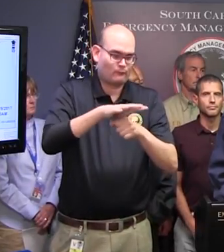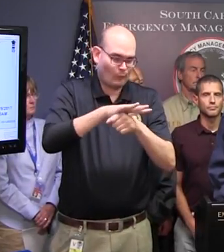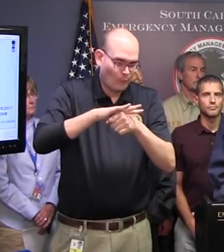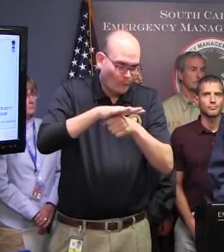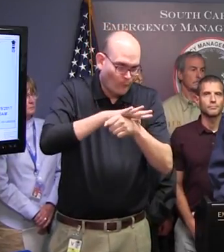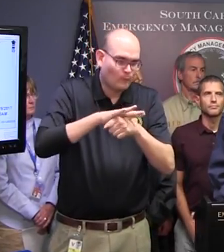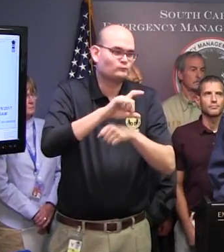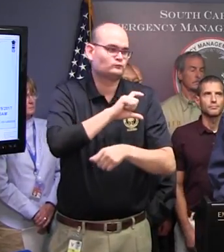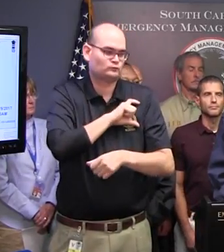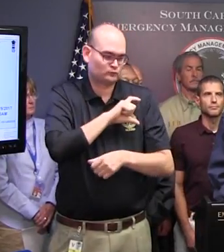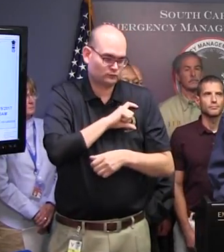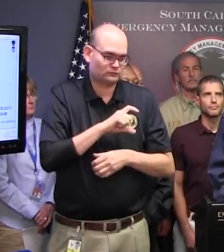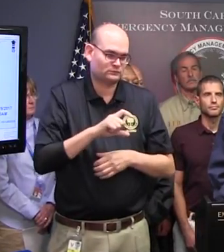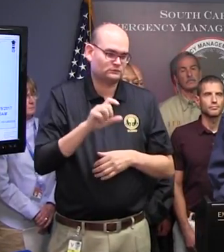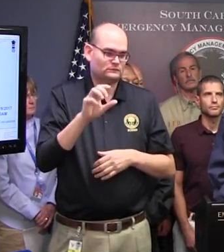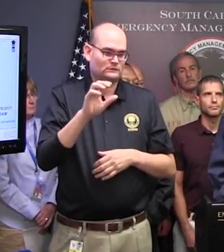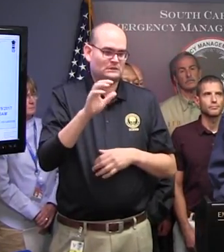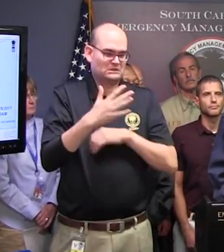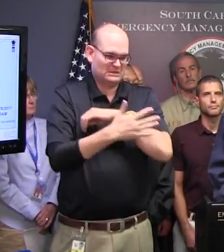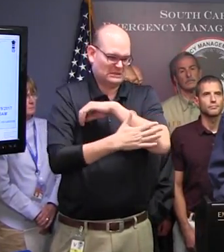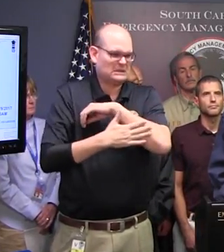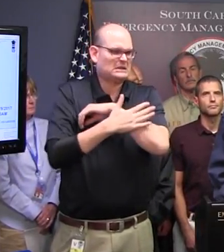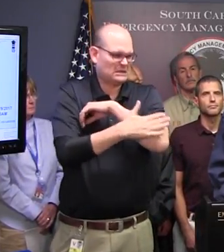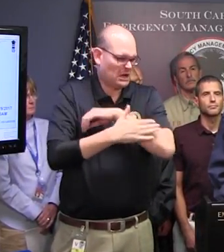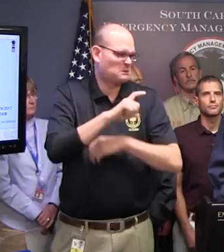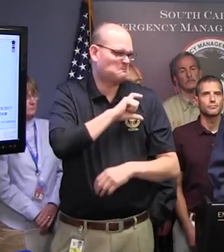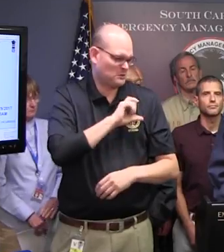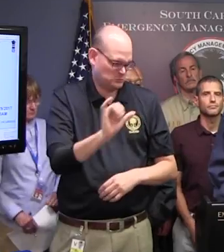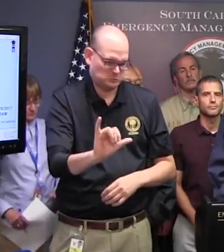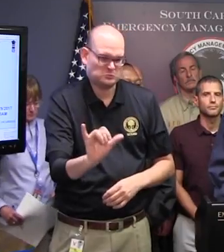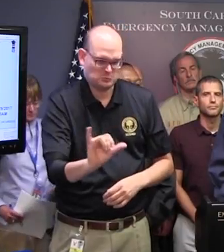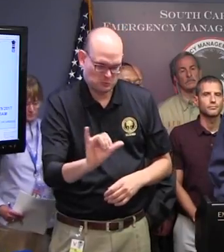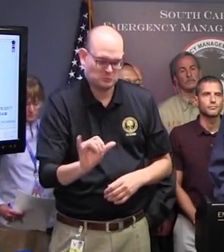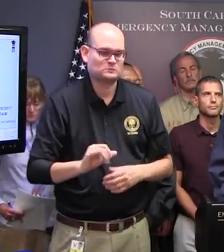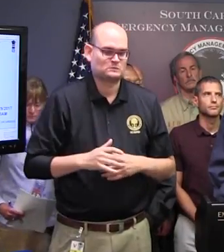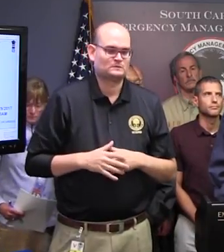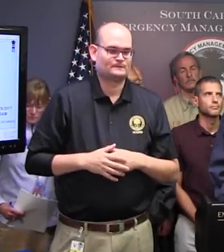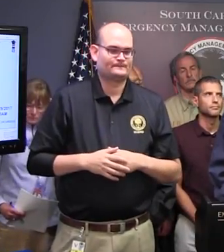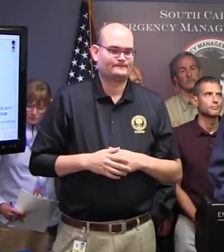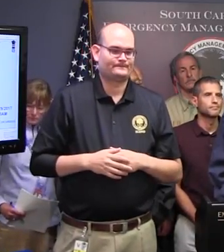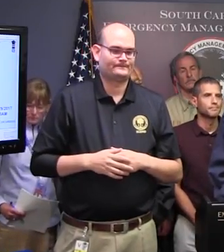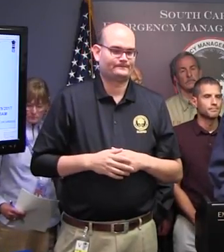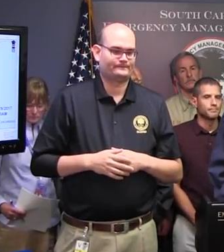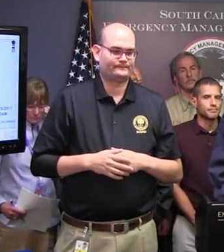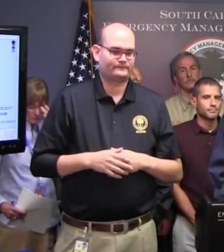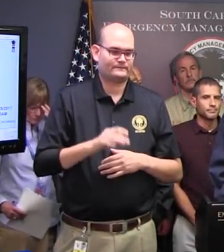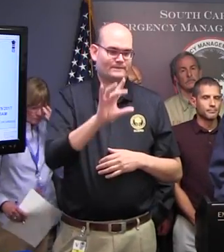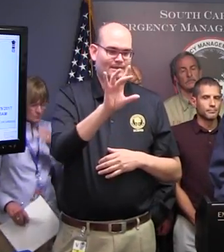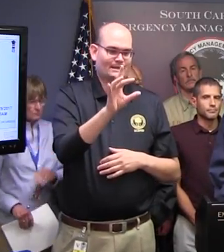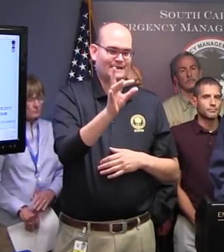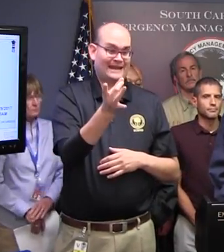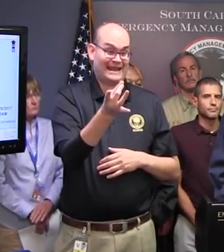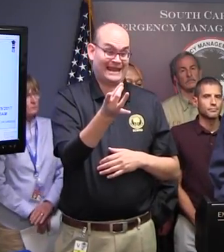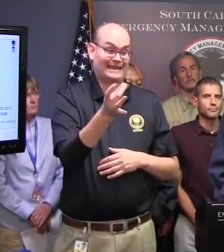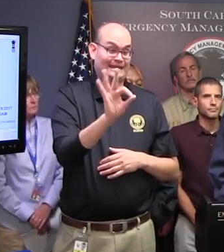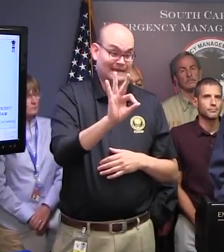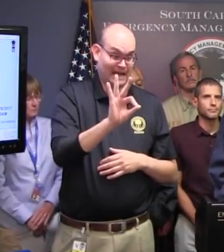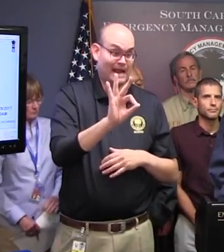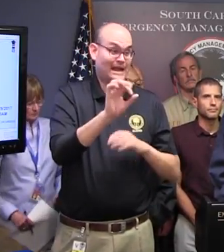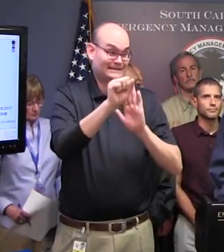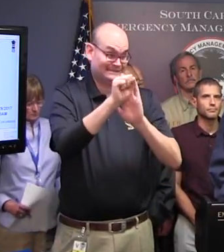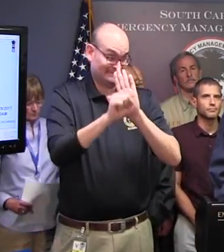Of course, you have all your county law enforcement, county and city law enforcement out. We have 89 state guardsmen on duty. We have